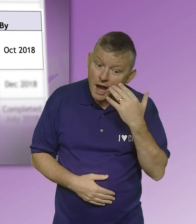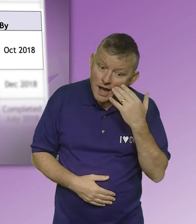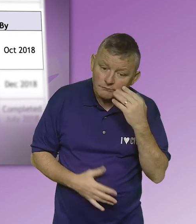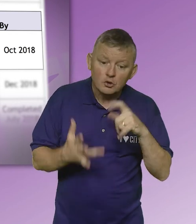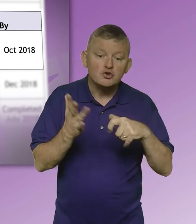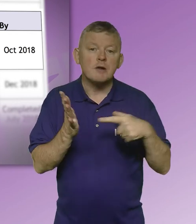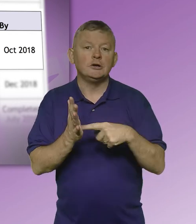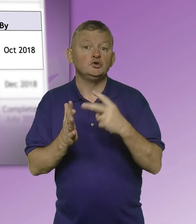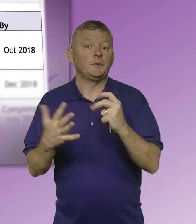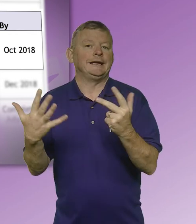October 2018